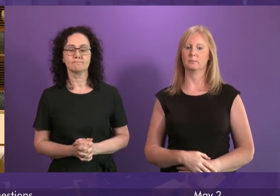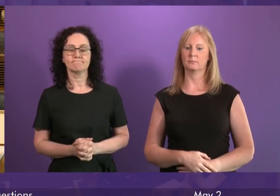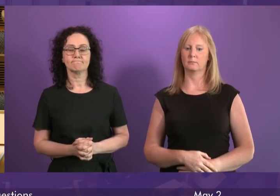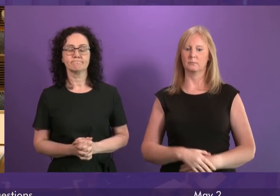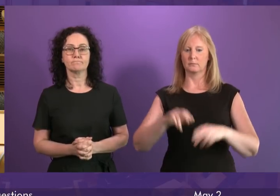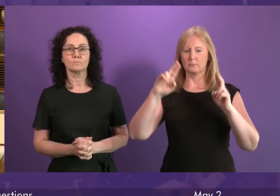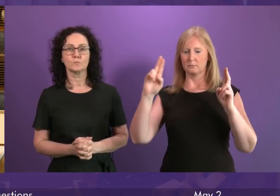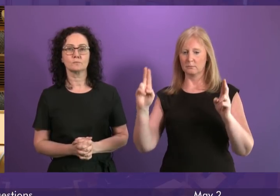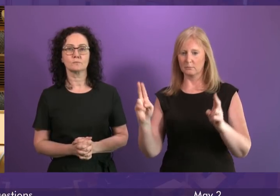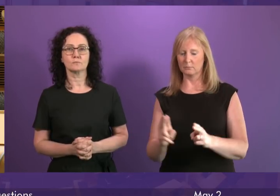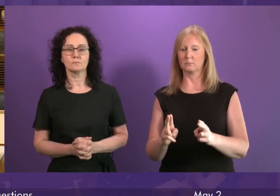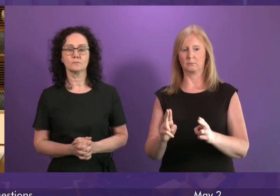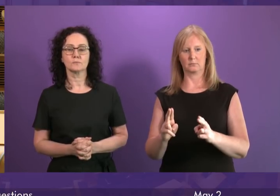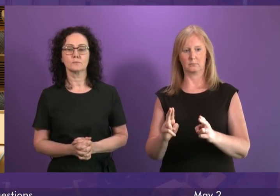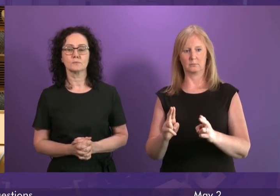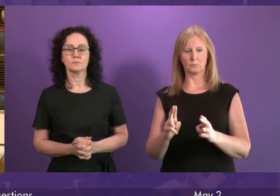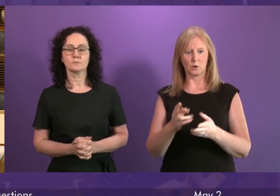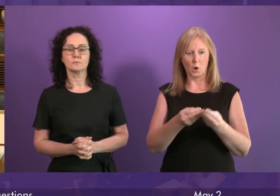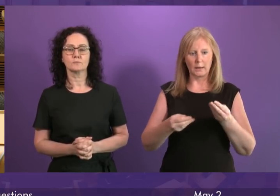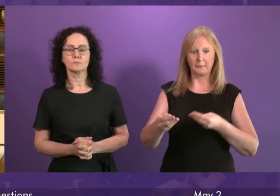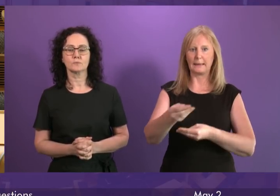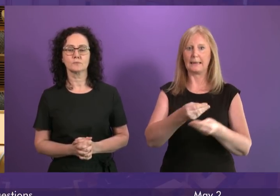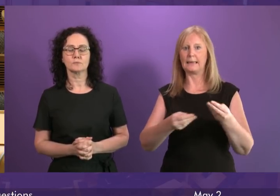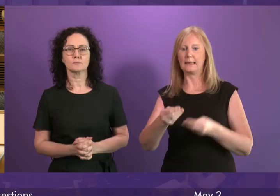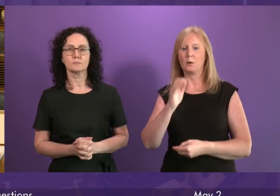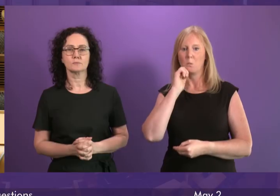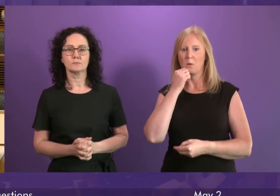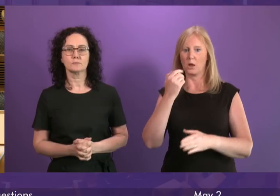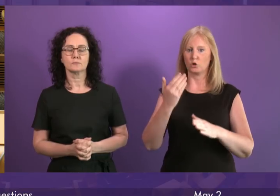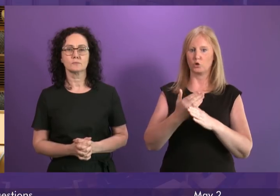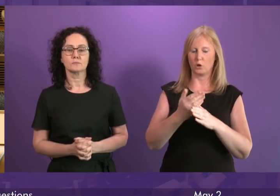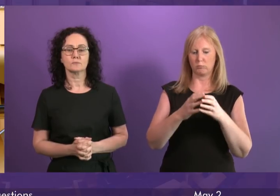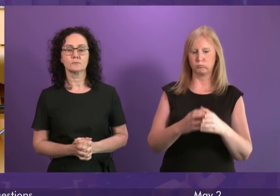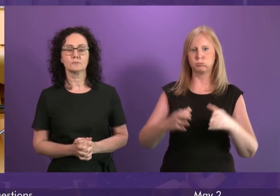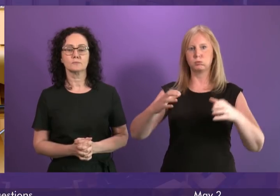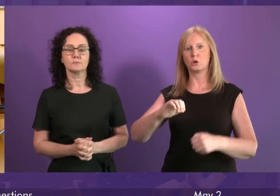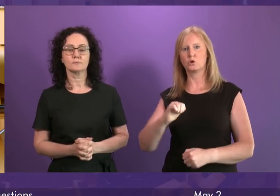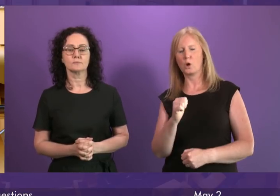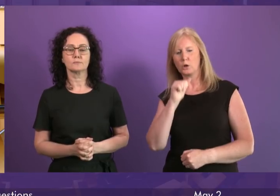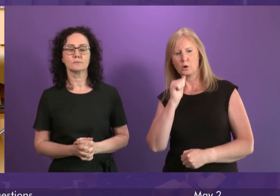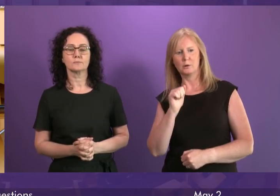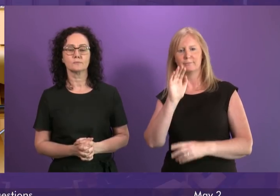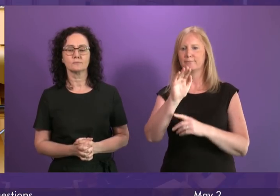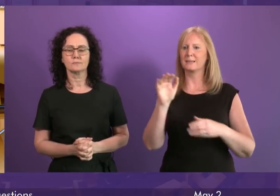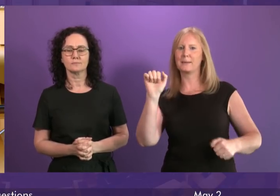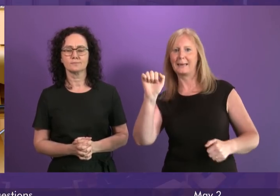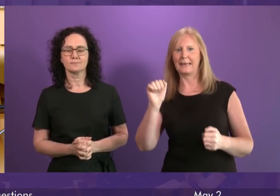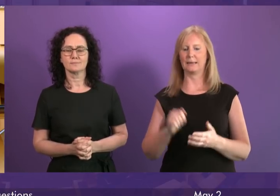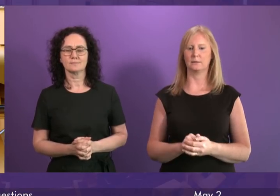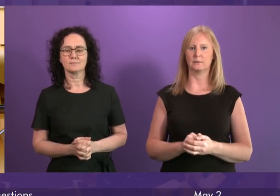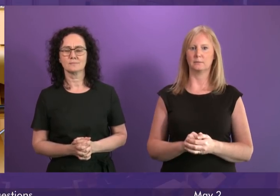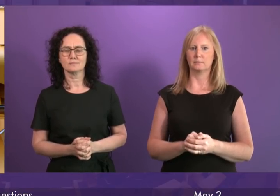a renewables-focused economy should lead to a jobs windfall for Scotland, not for Spain, not for Belgium,